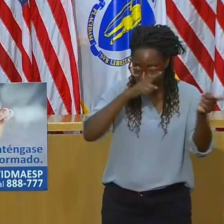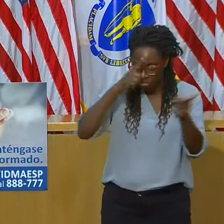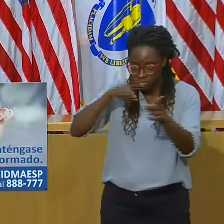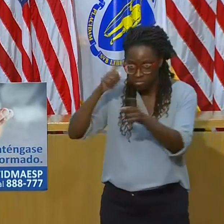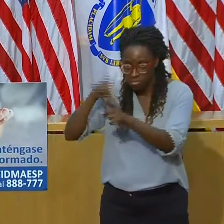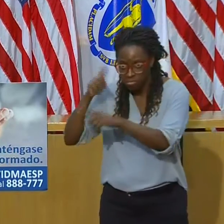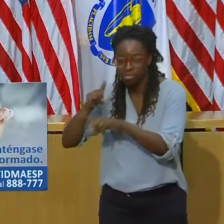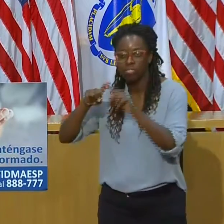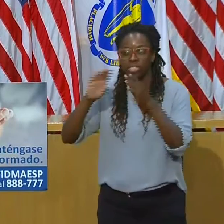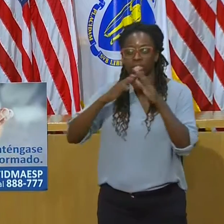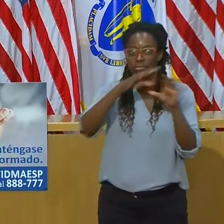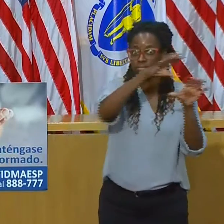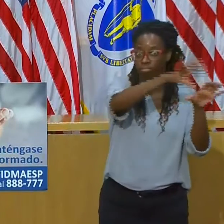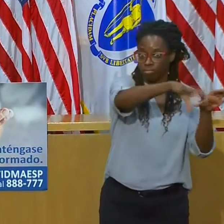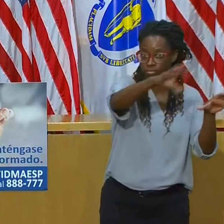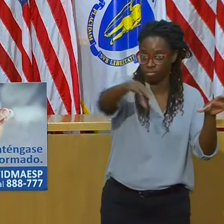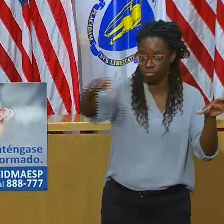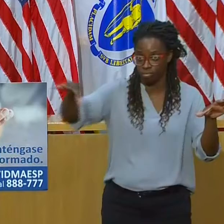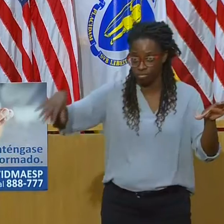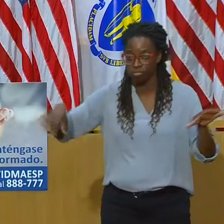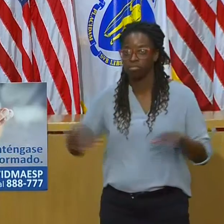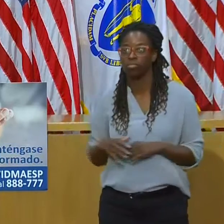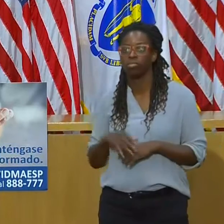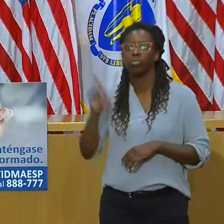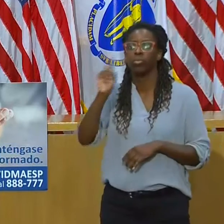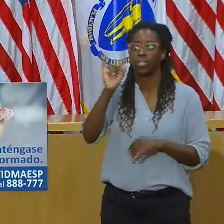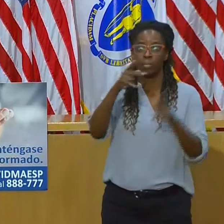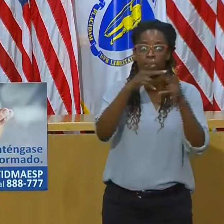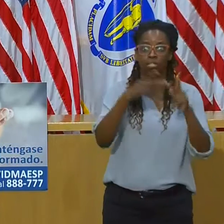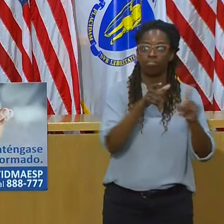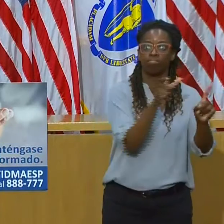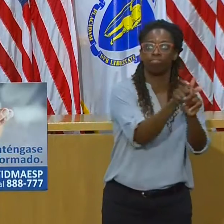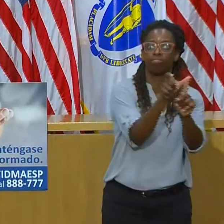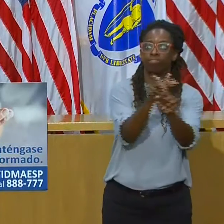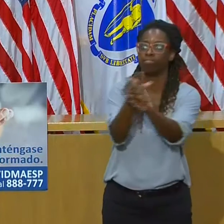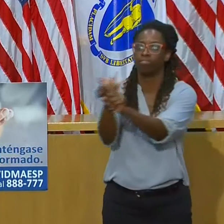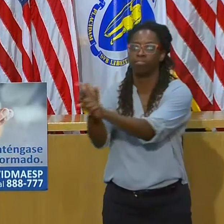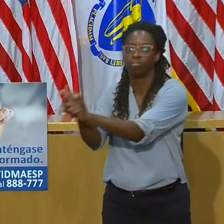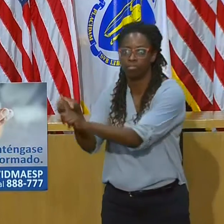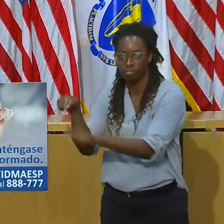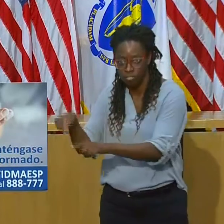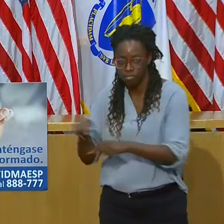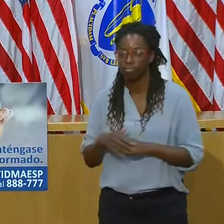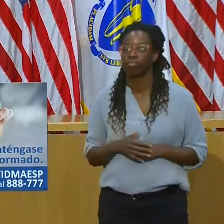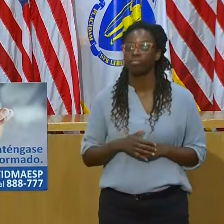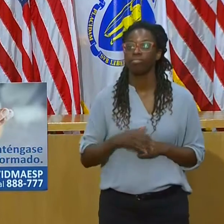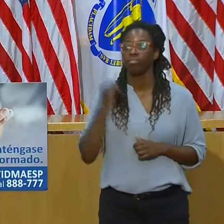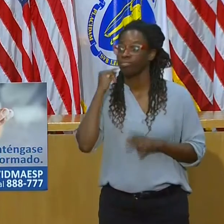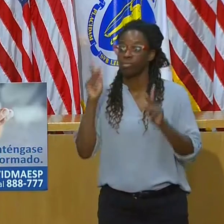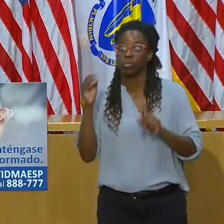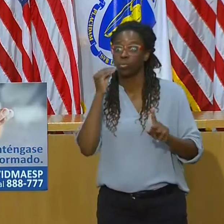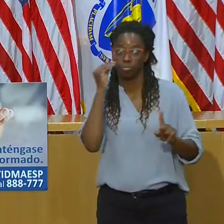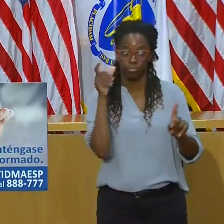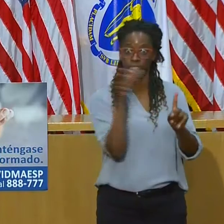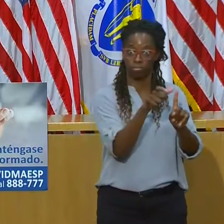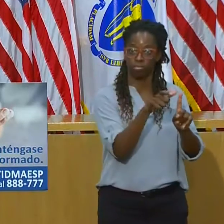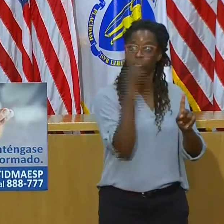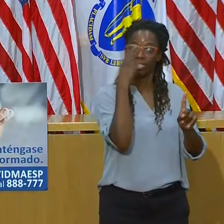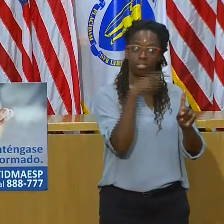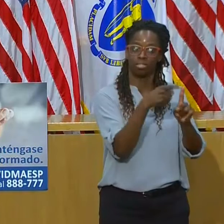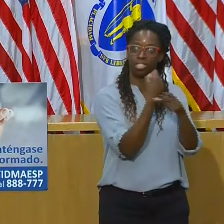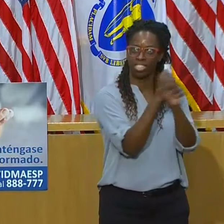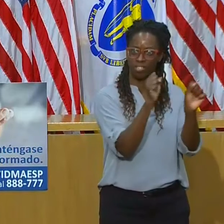sites were also stood up to provide a safe place for homeless individuals who were exposed to COVID-19